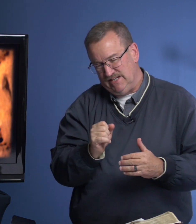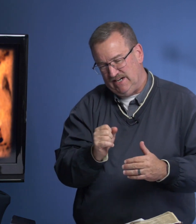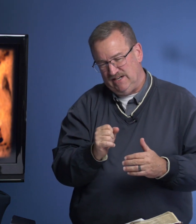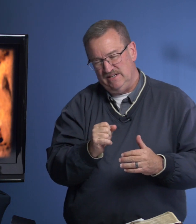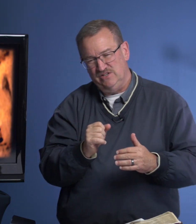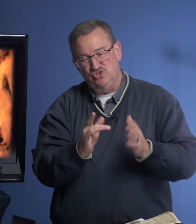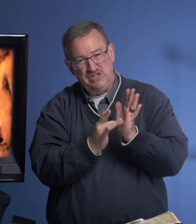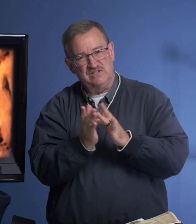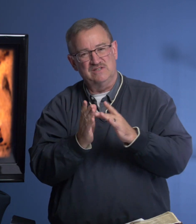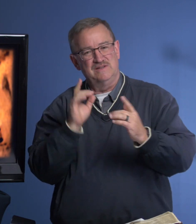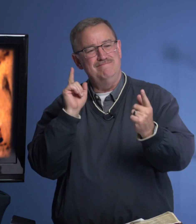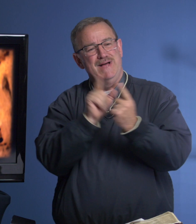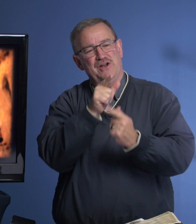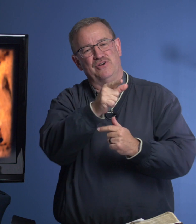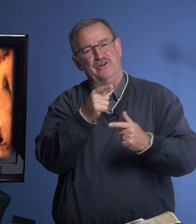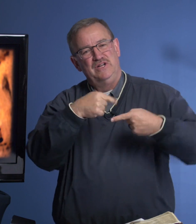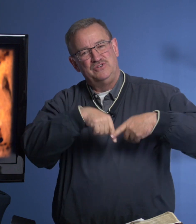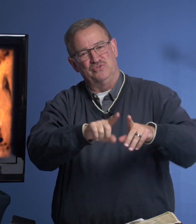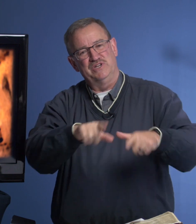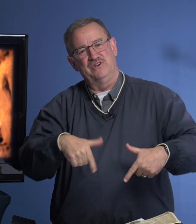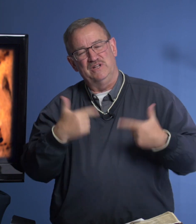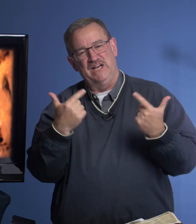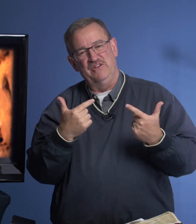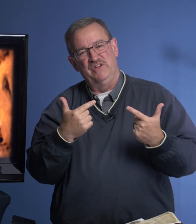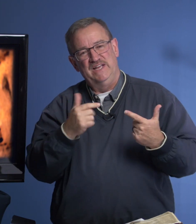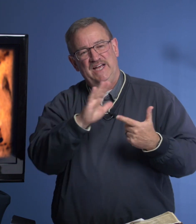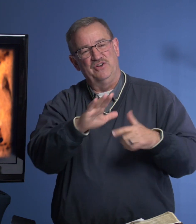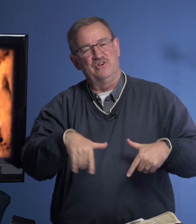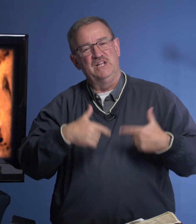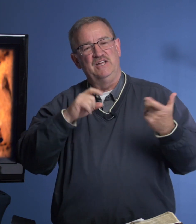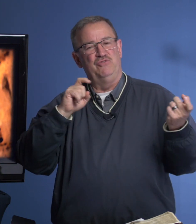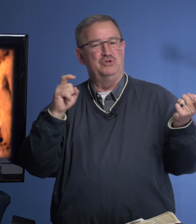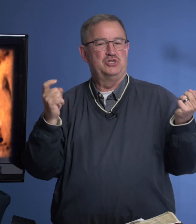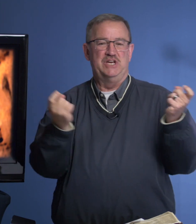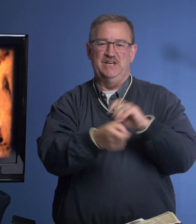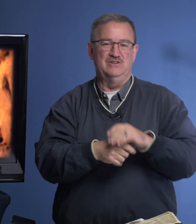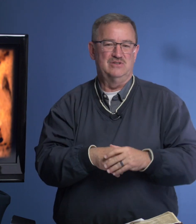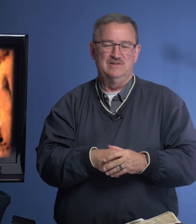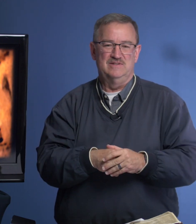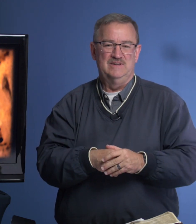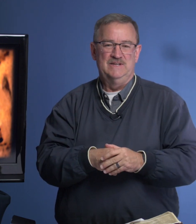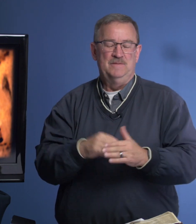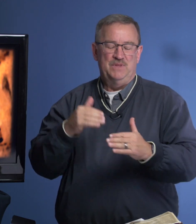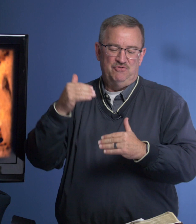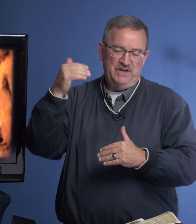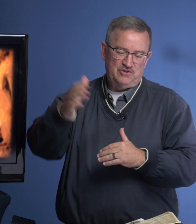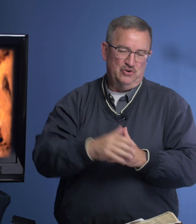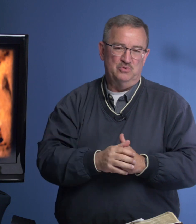And Jesus met her during her life, and her life was changed. Now, fast forward,